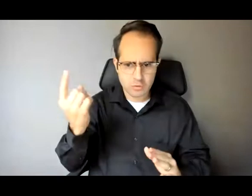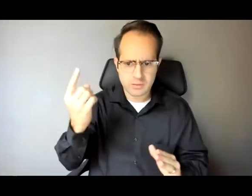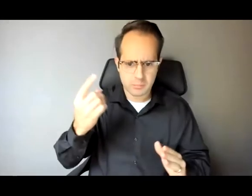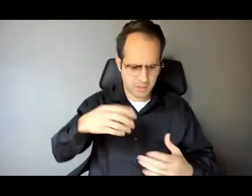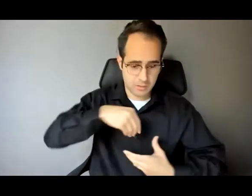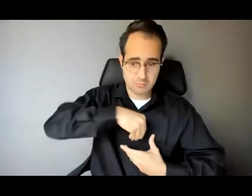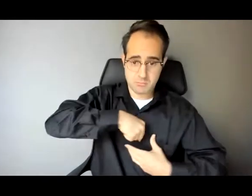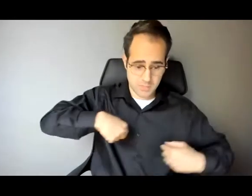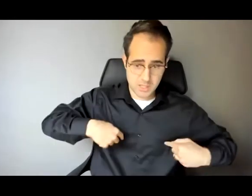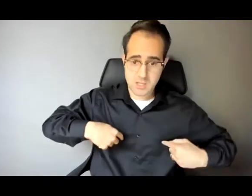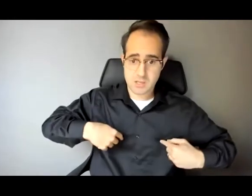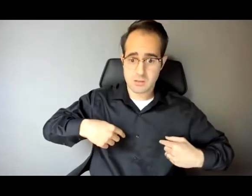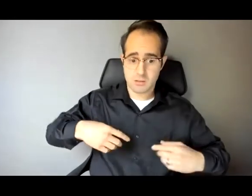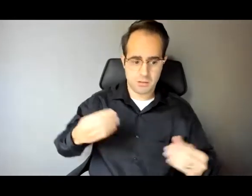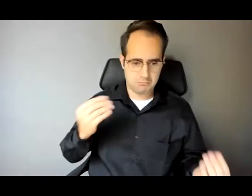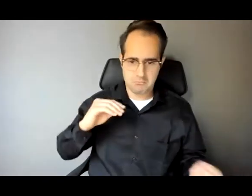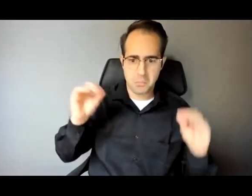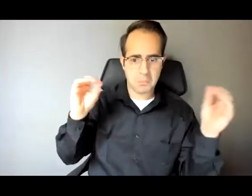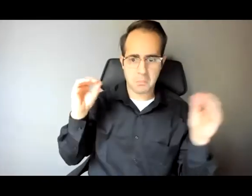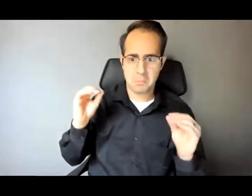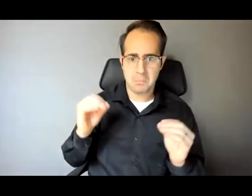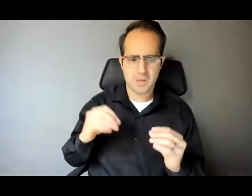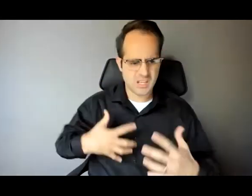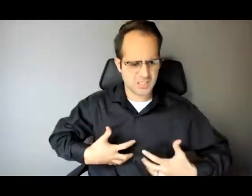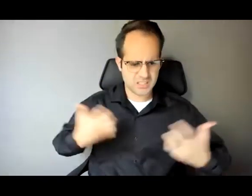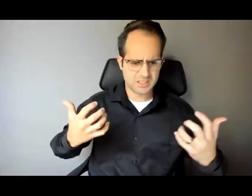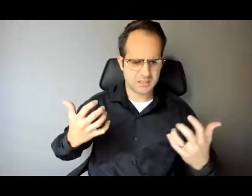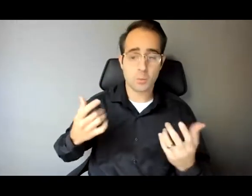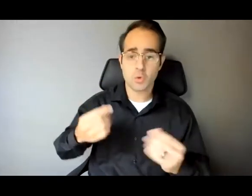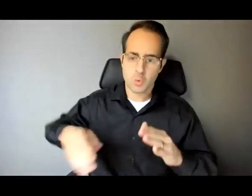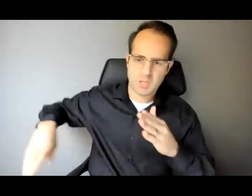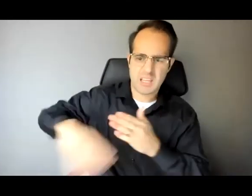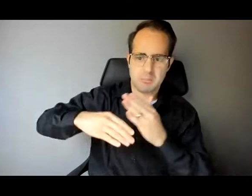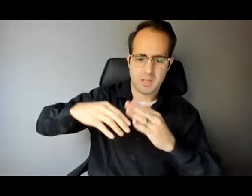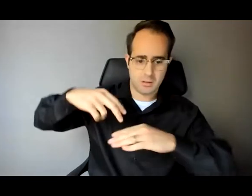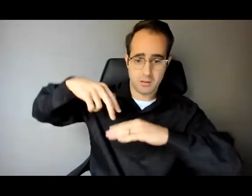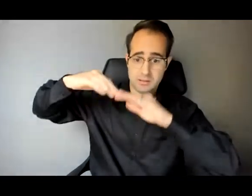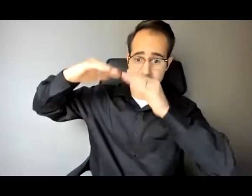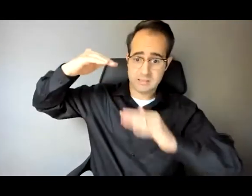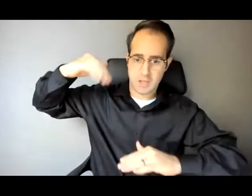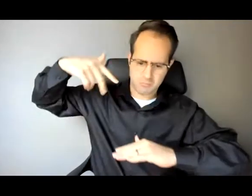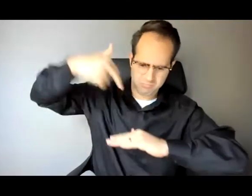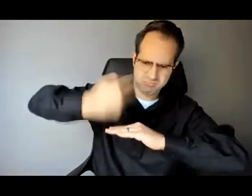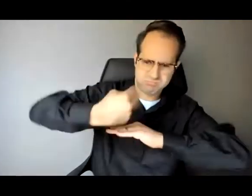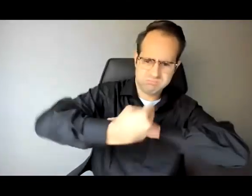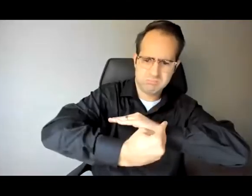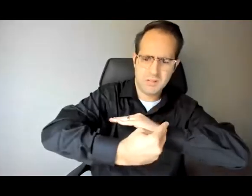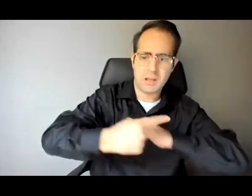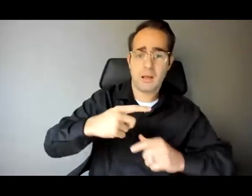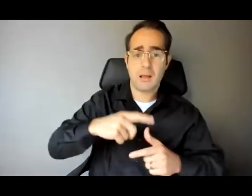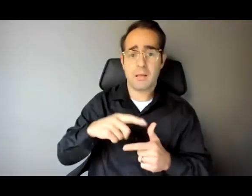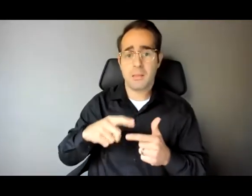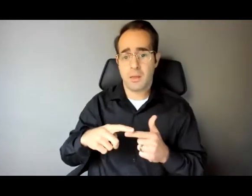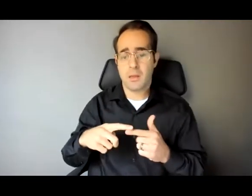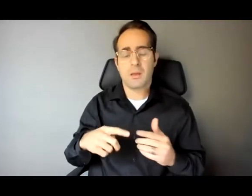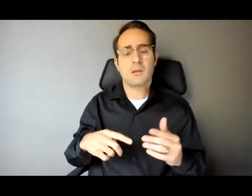stairs. That evening, I still got arrested and put through the system. And I got put in front of this arraignment judge.